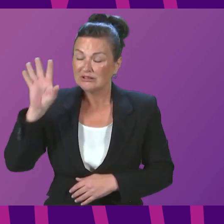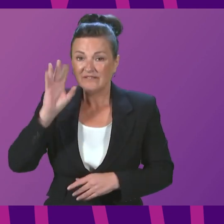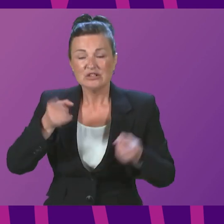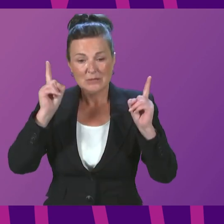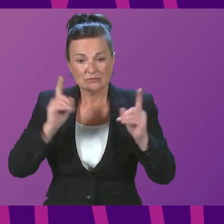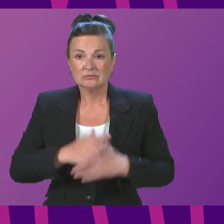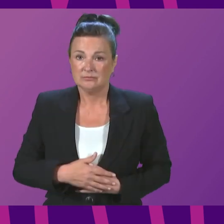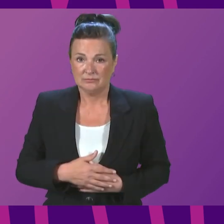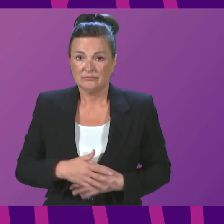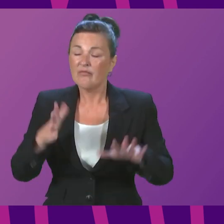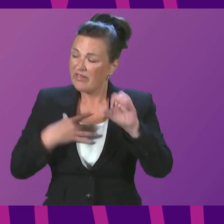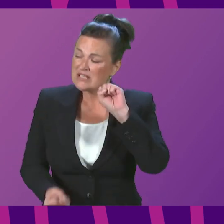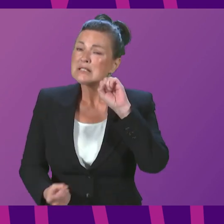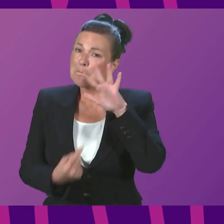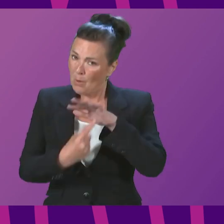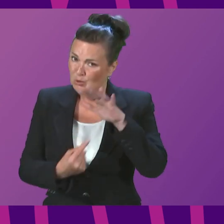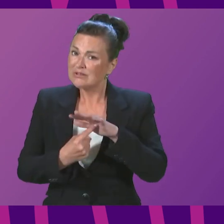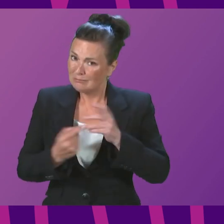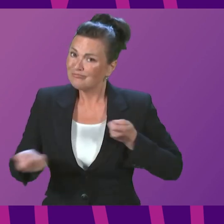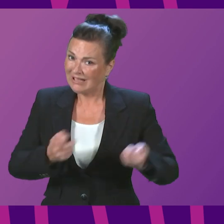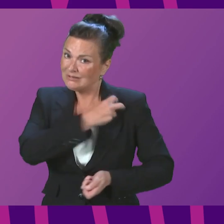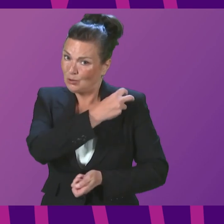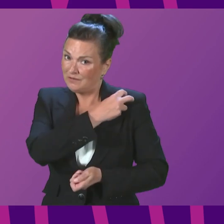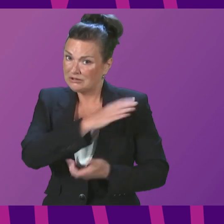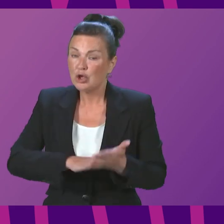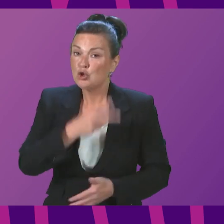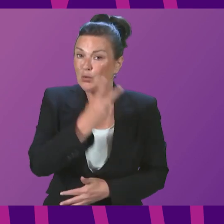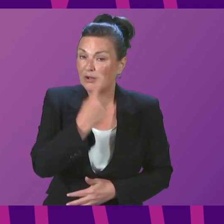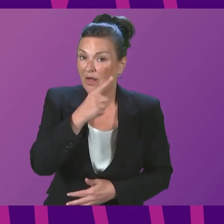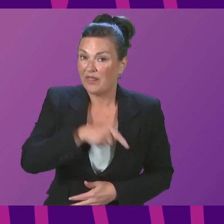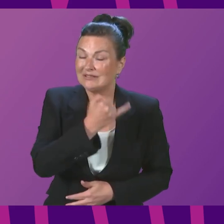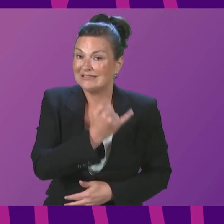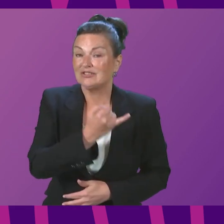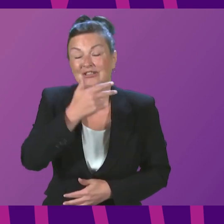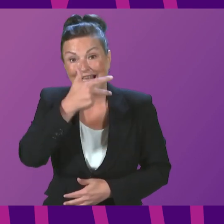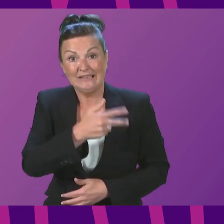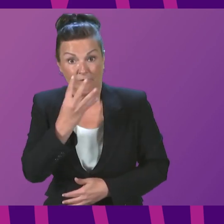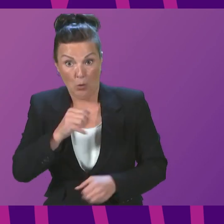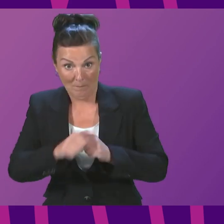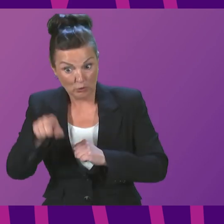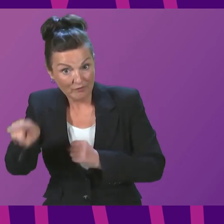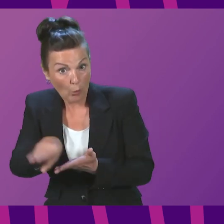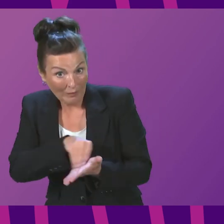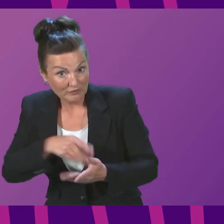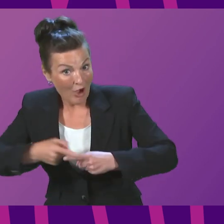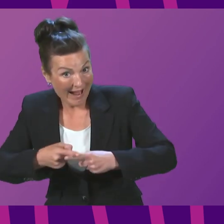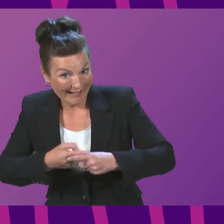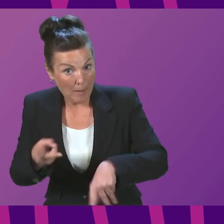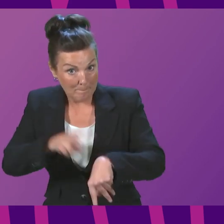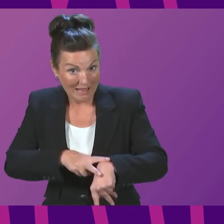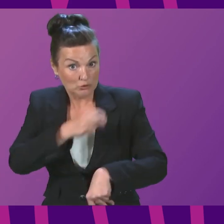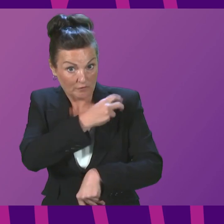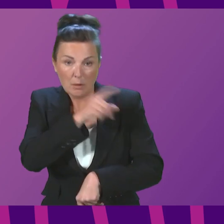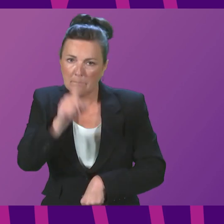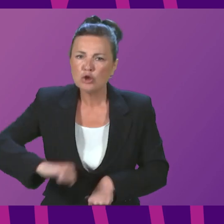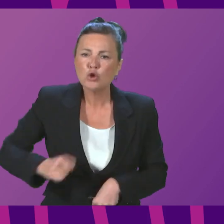ask you to conclude is important, presiding officer, and it is an answer to the question. £21,654, just in case Douglas Ross missed that figure. While